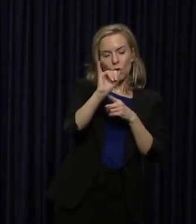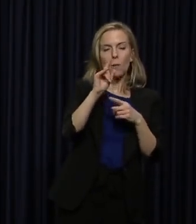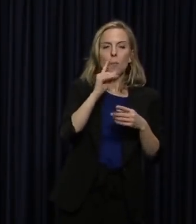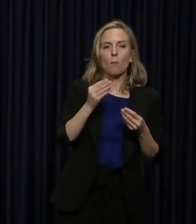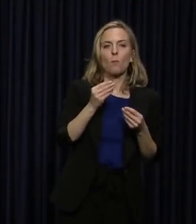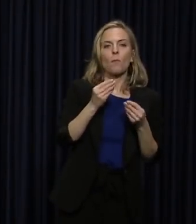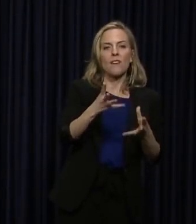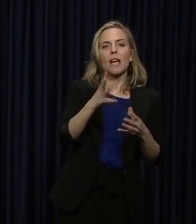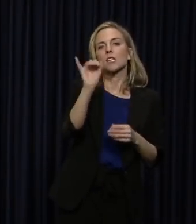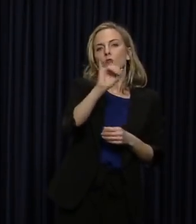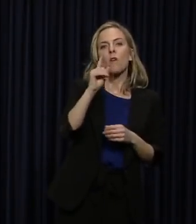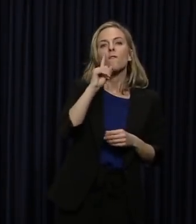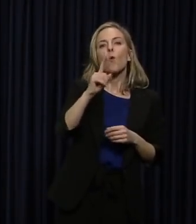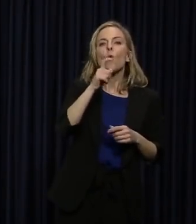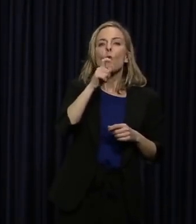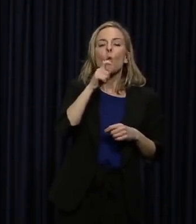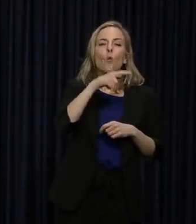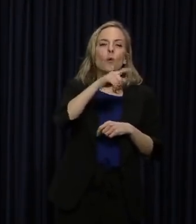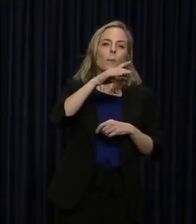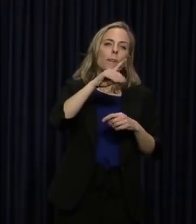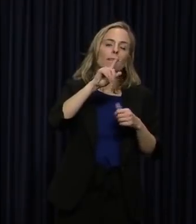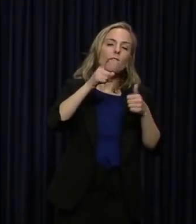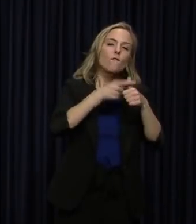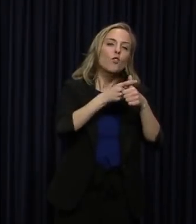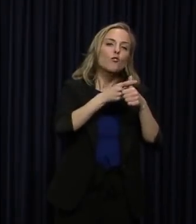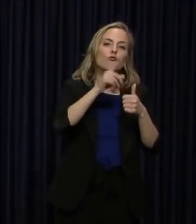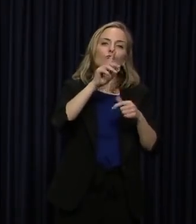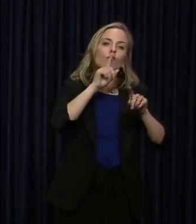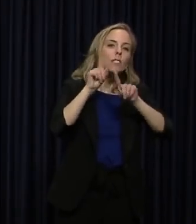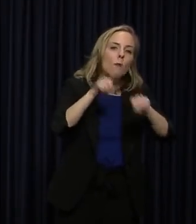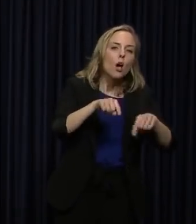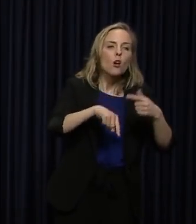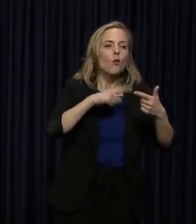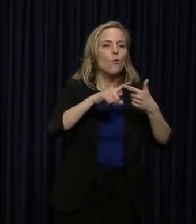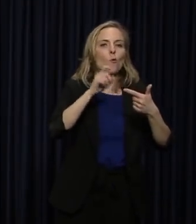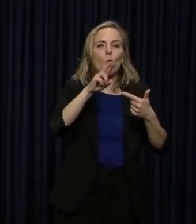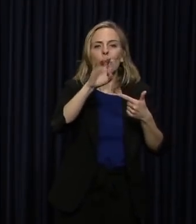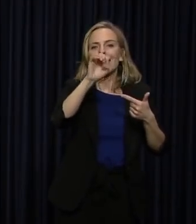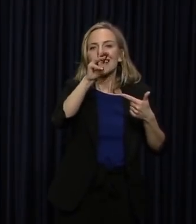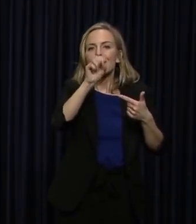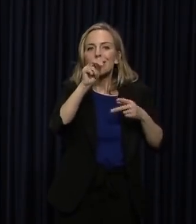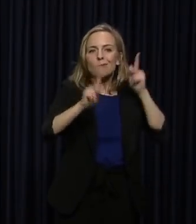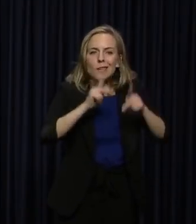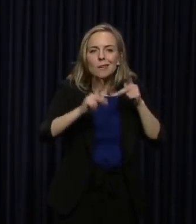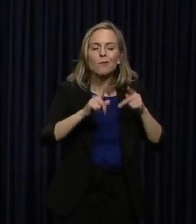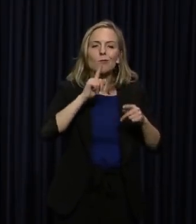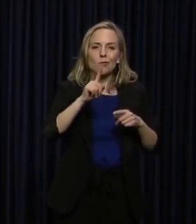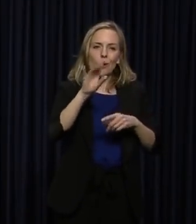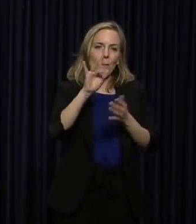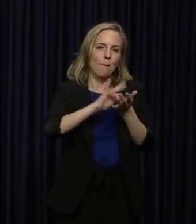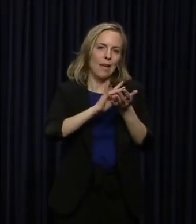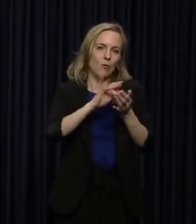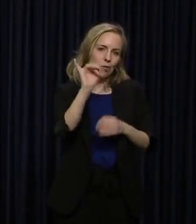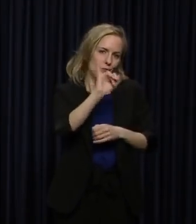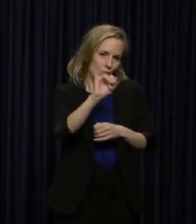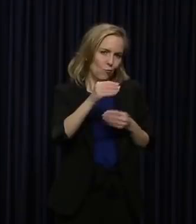for first responders and medical personnel that are our front lines. We announced our boards and commissions are canceling any in-person meetings and using